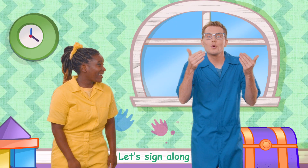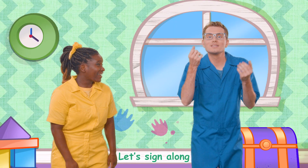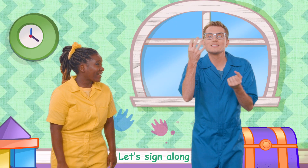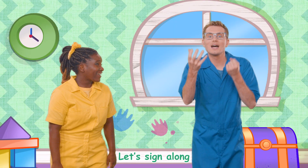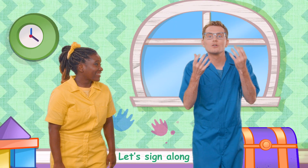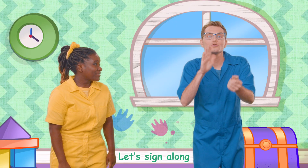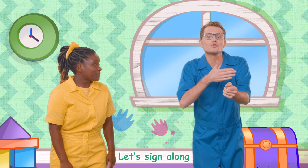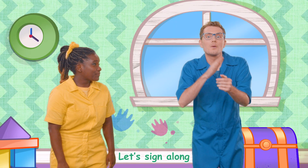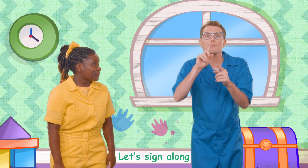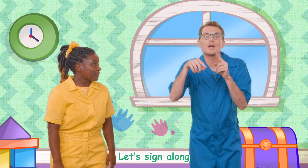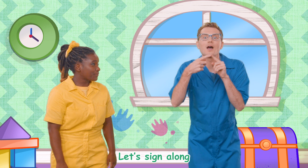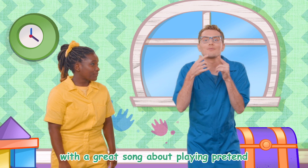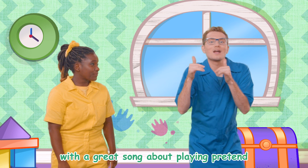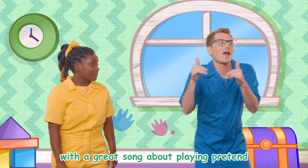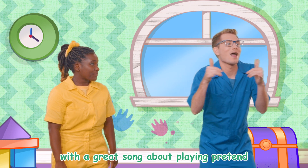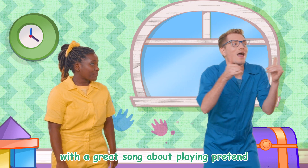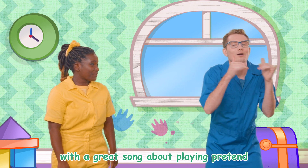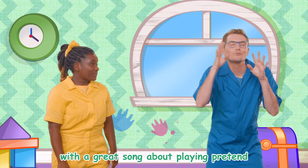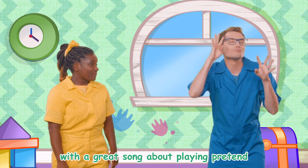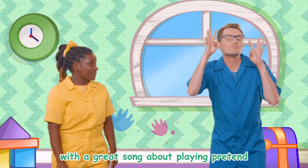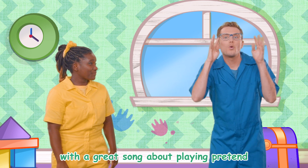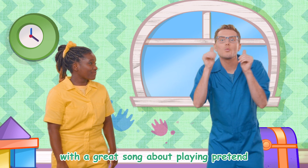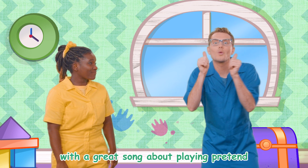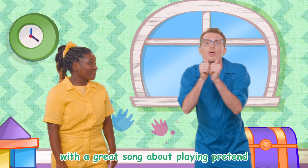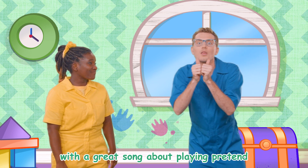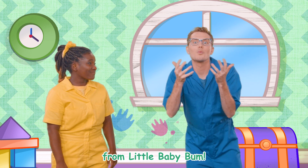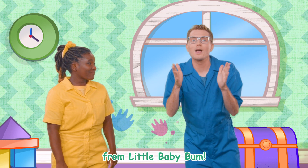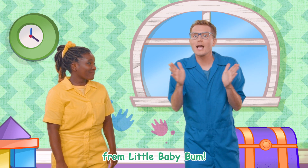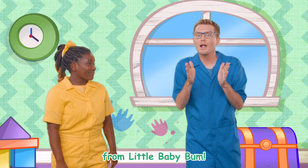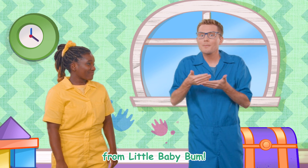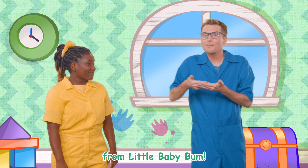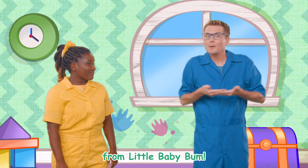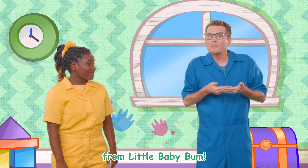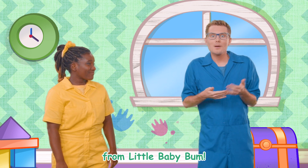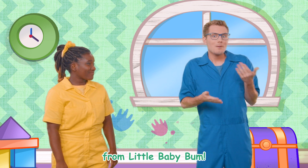Let's sign along with a great song about playing pretend from Little Baby Bum!